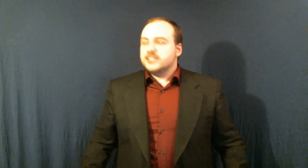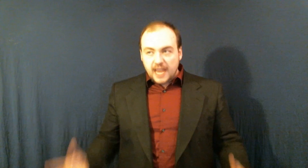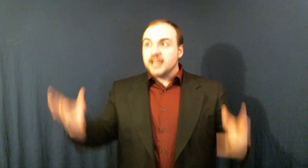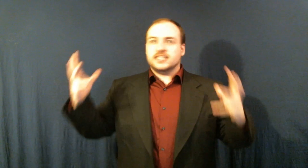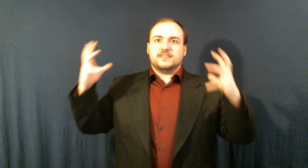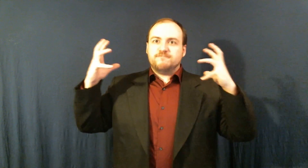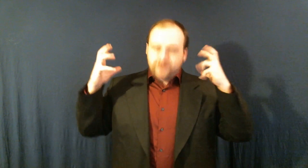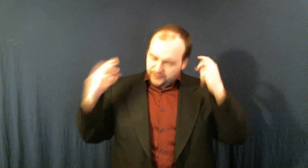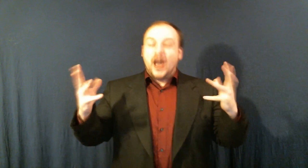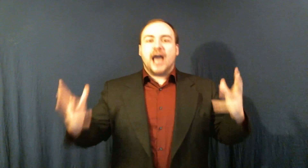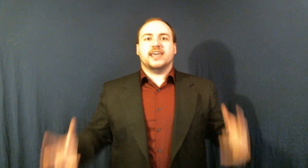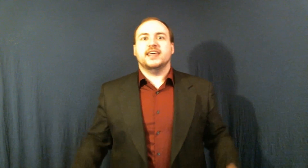Jesus! Fuck!